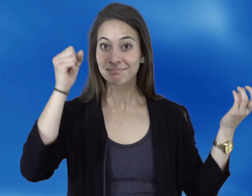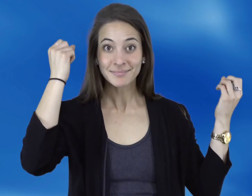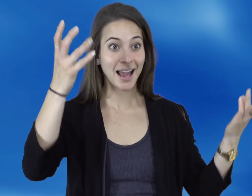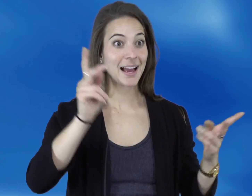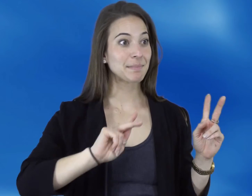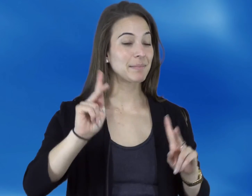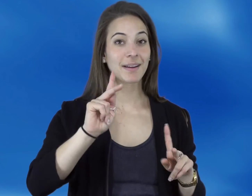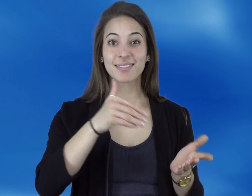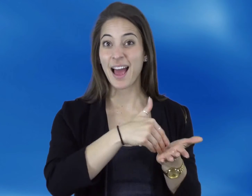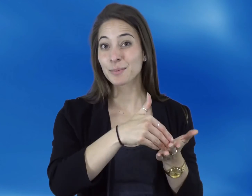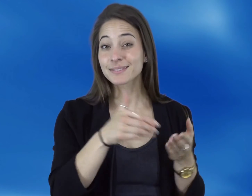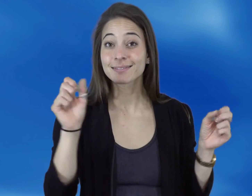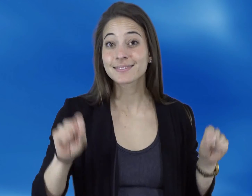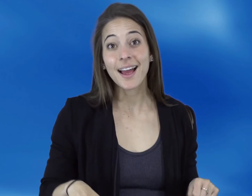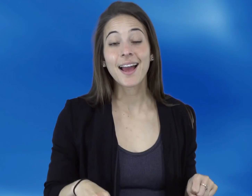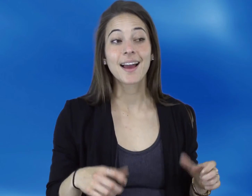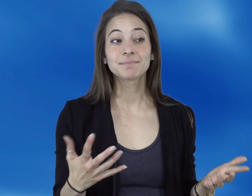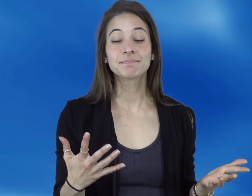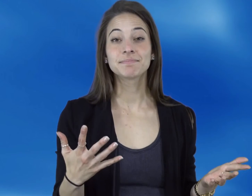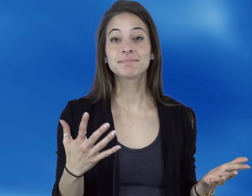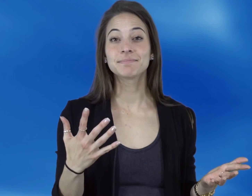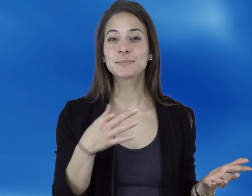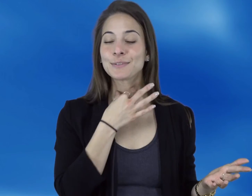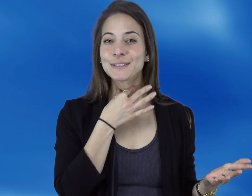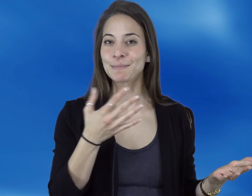In a study conducted on a grand scale, I'm very curious what we could find.